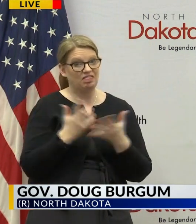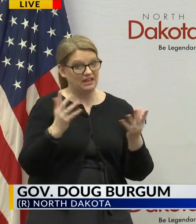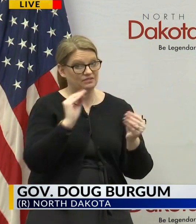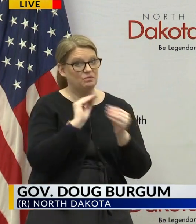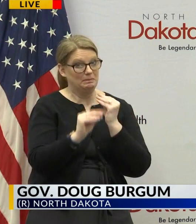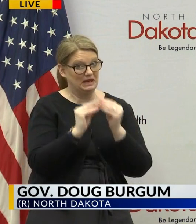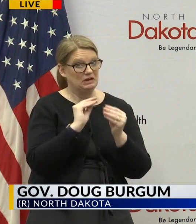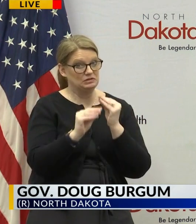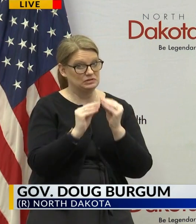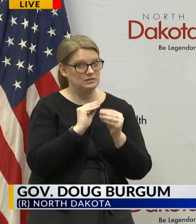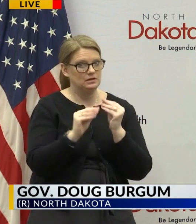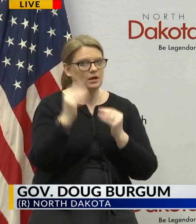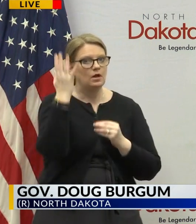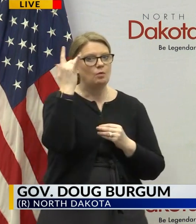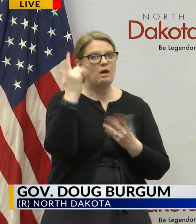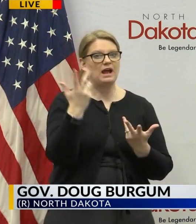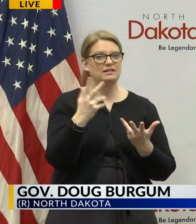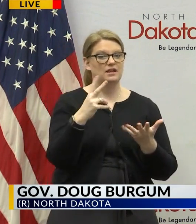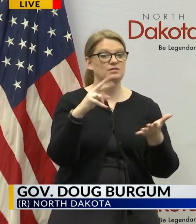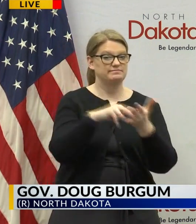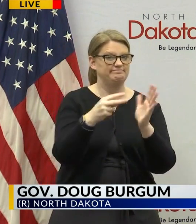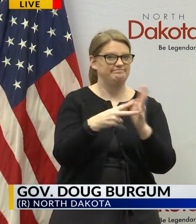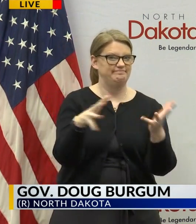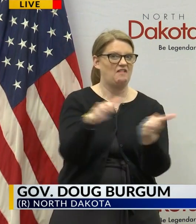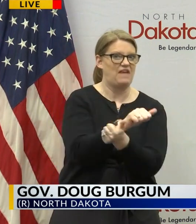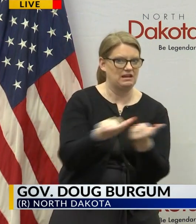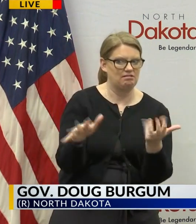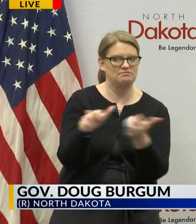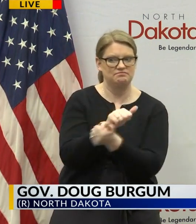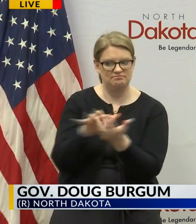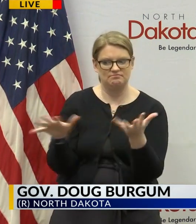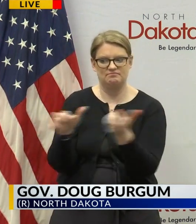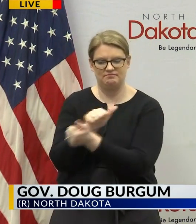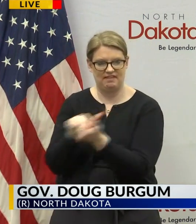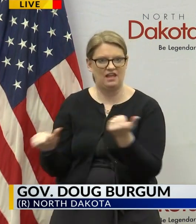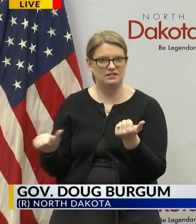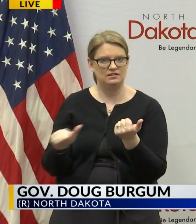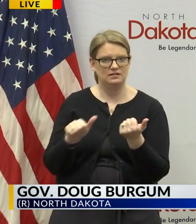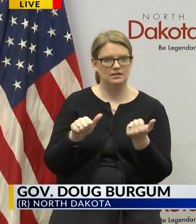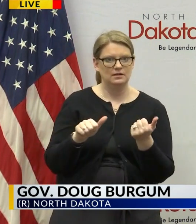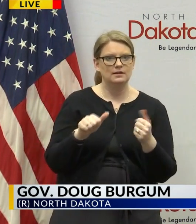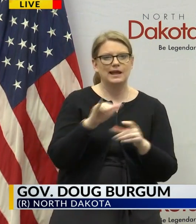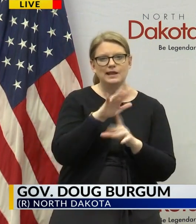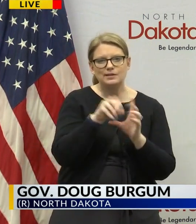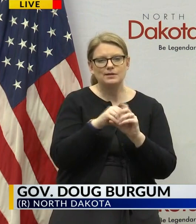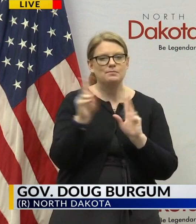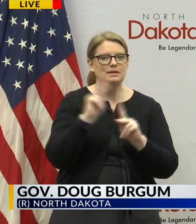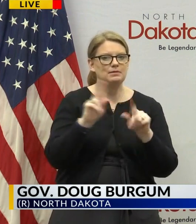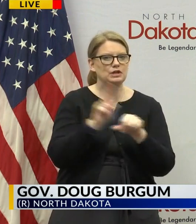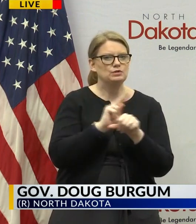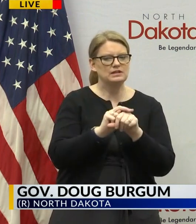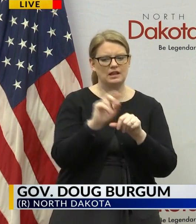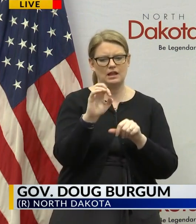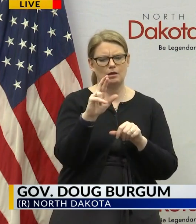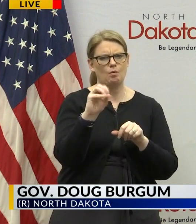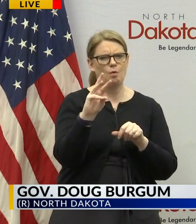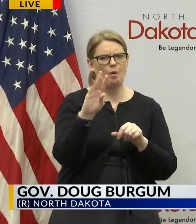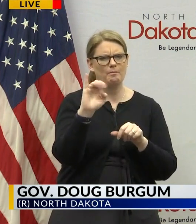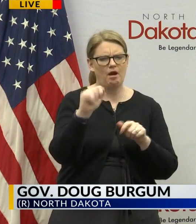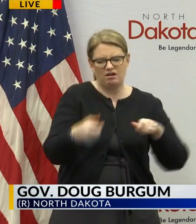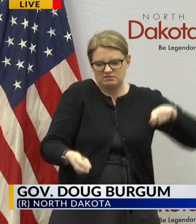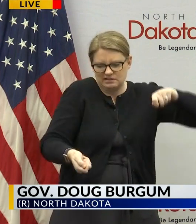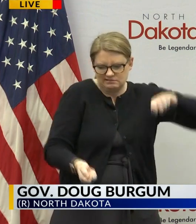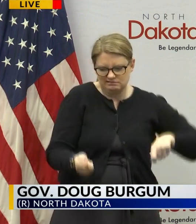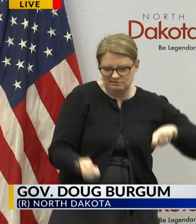repairs because there was vandalism at the rest area sites this included people using crowbars to try to access uh